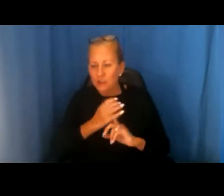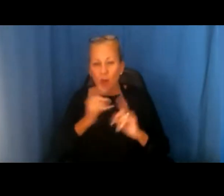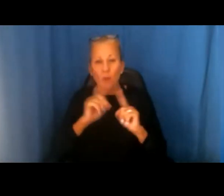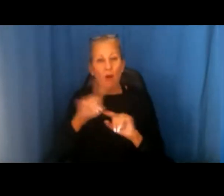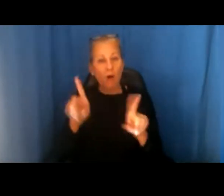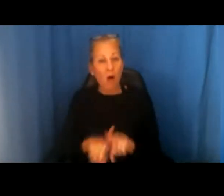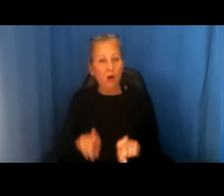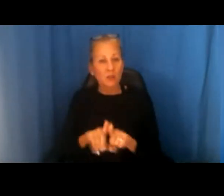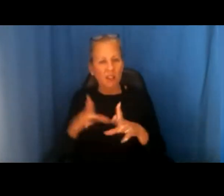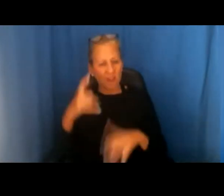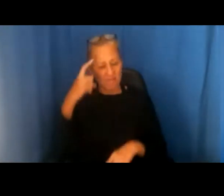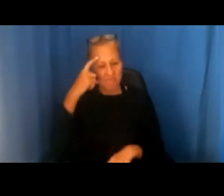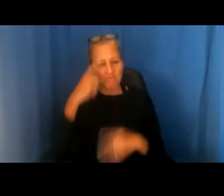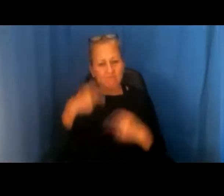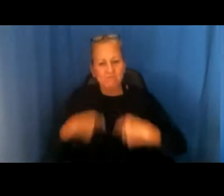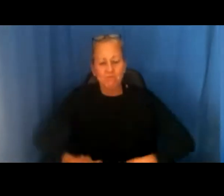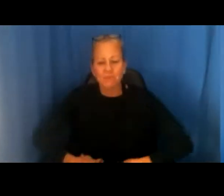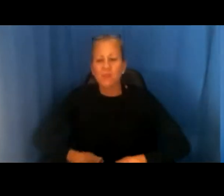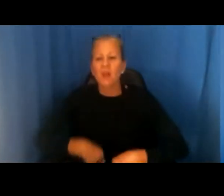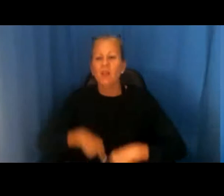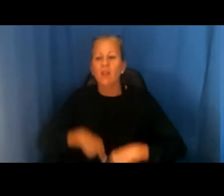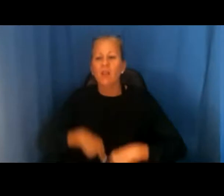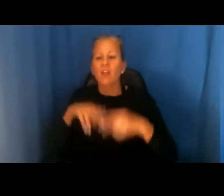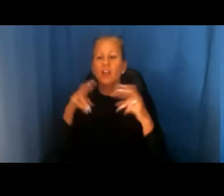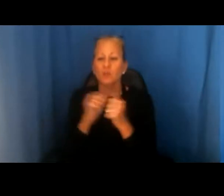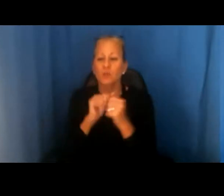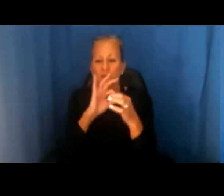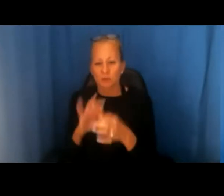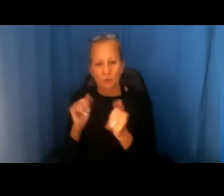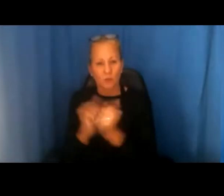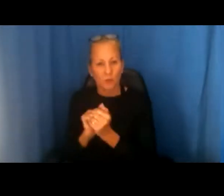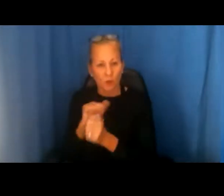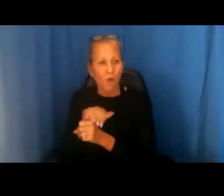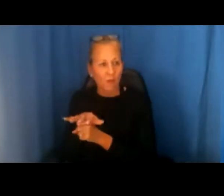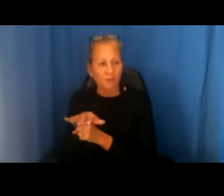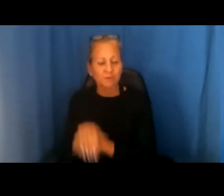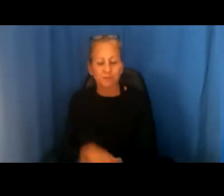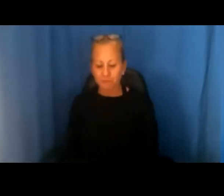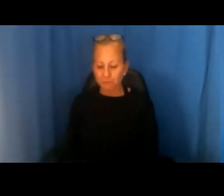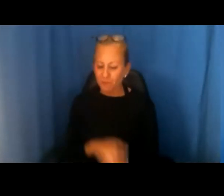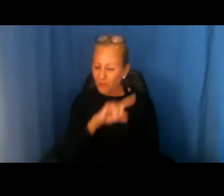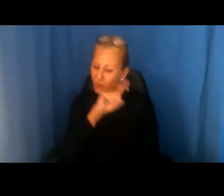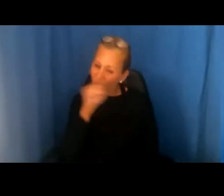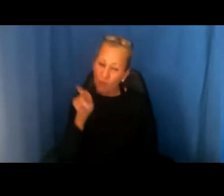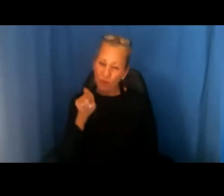been a lot of mental health issues associated with COVID-19. And those mental health issues may also